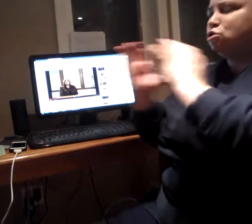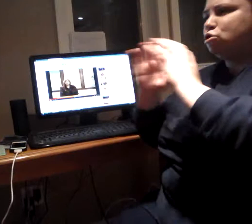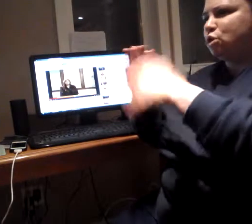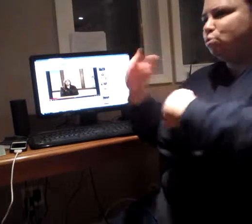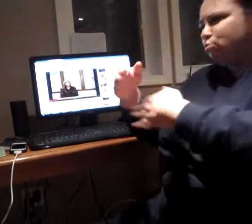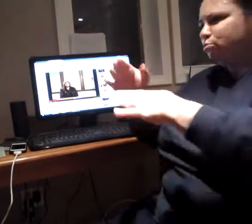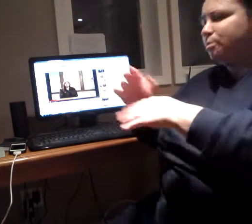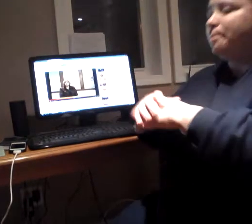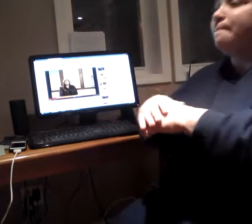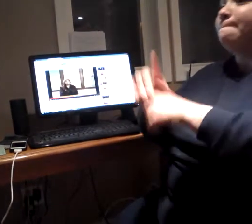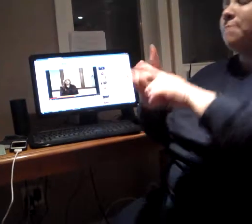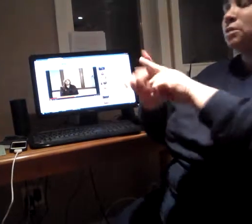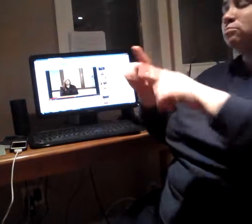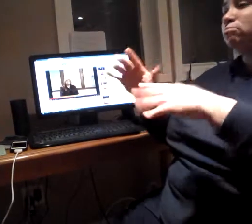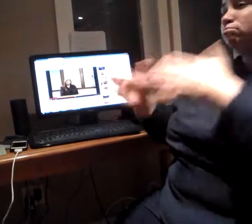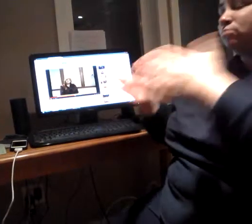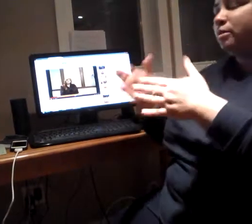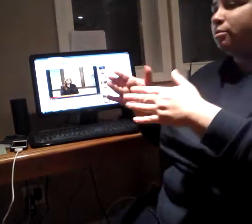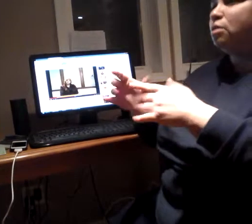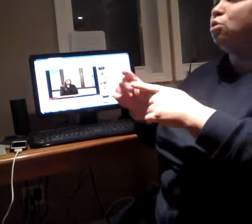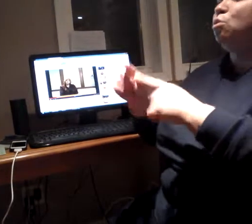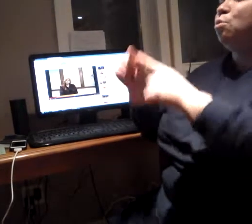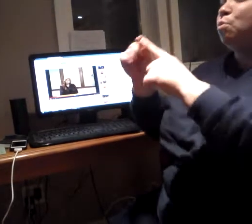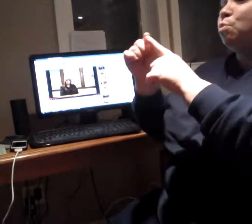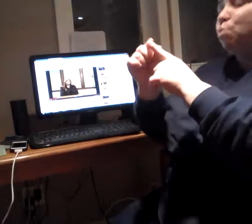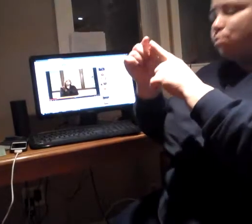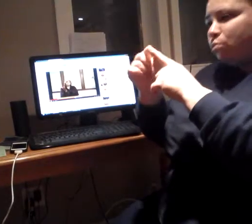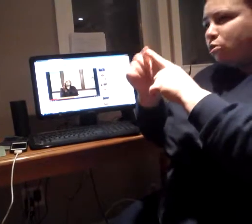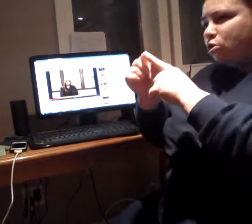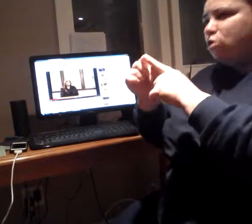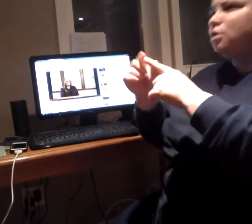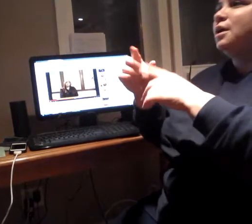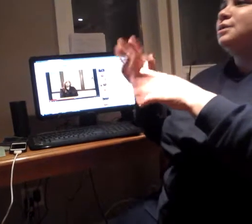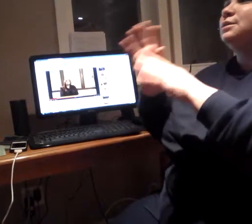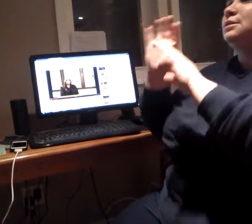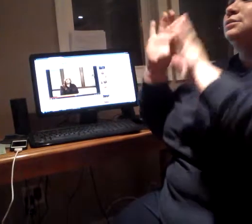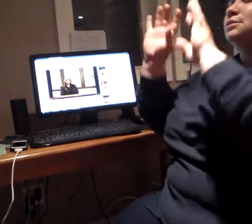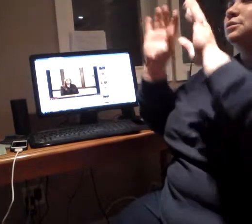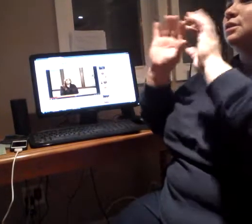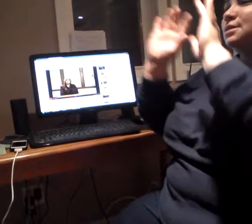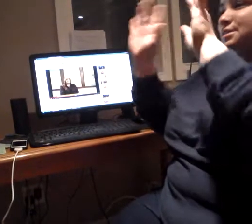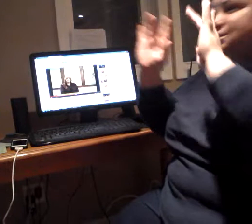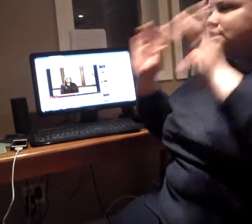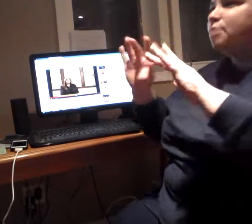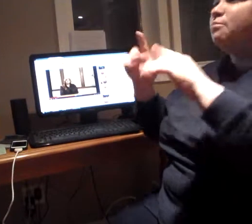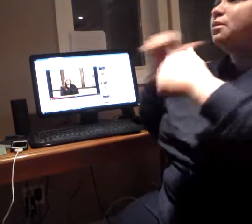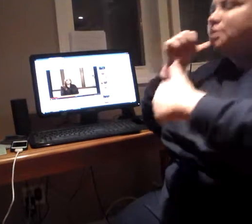processing and being able to type up letters those are really things that lots of offices are looking for people with that